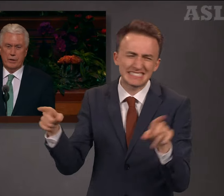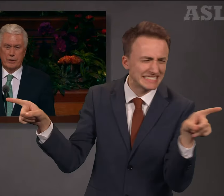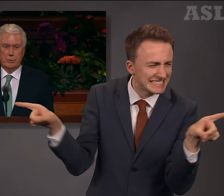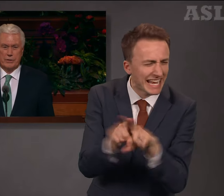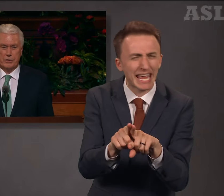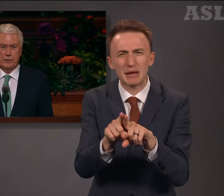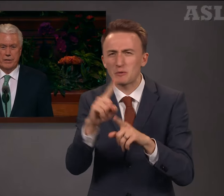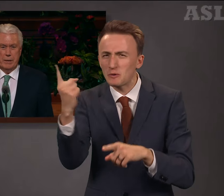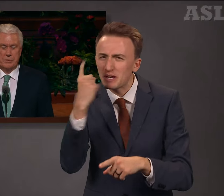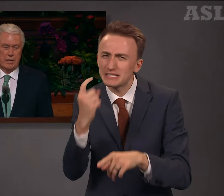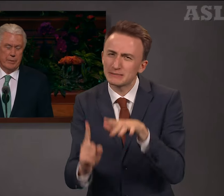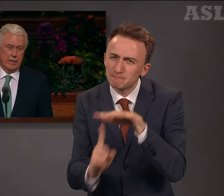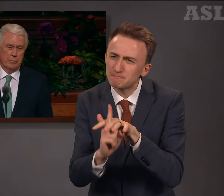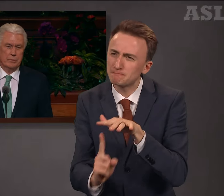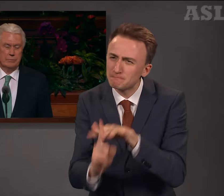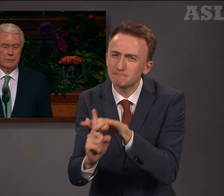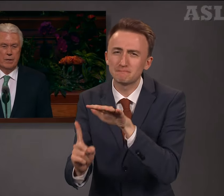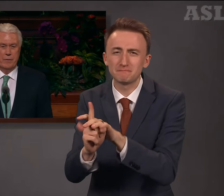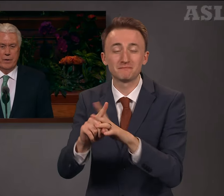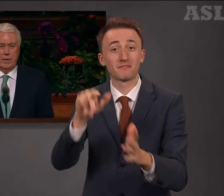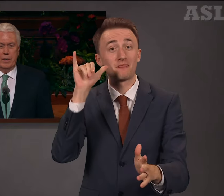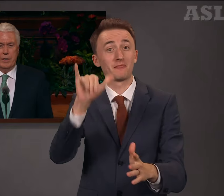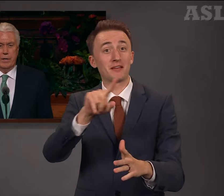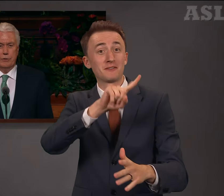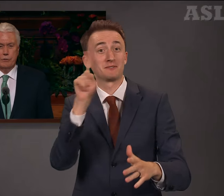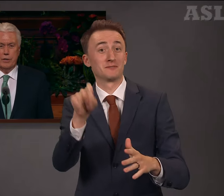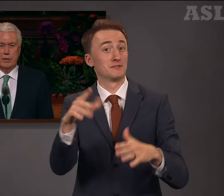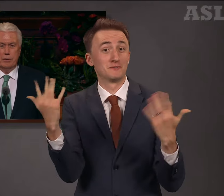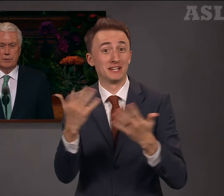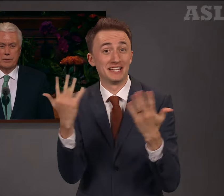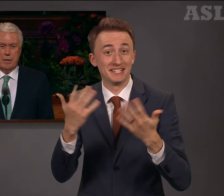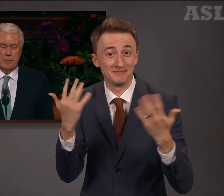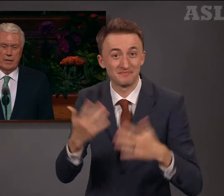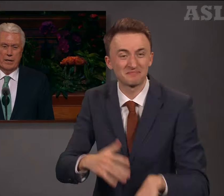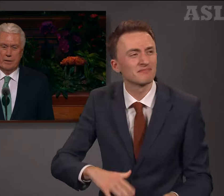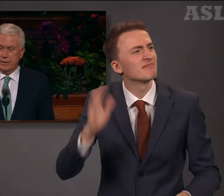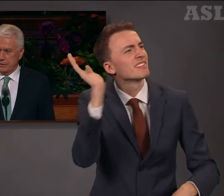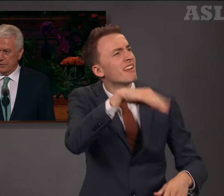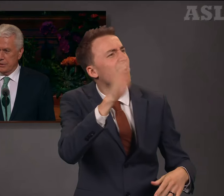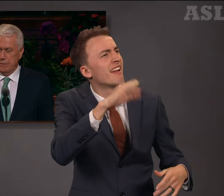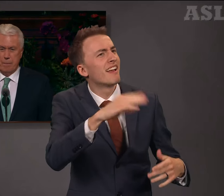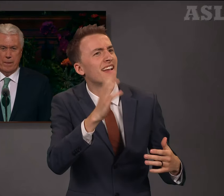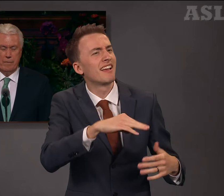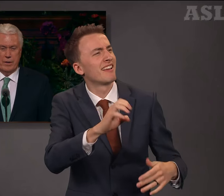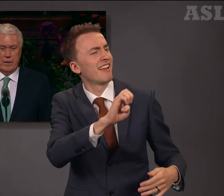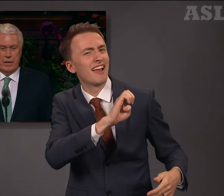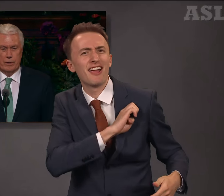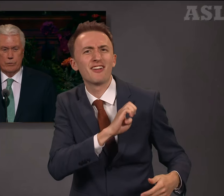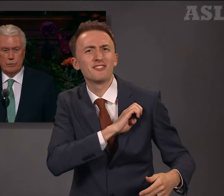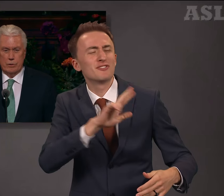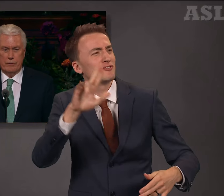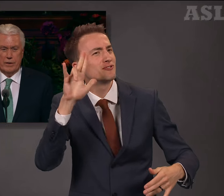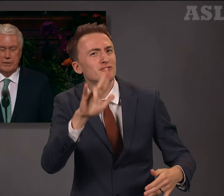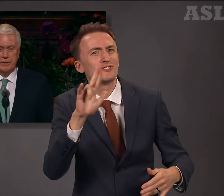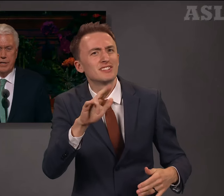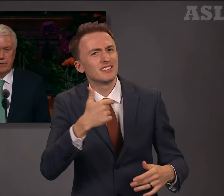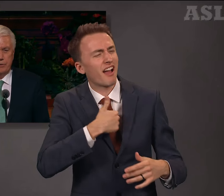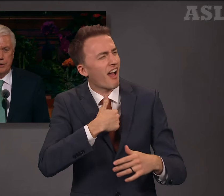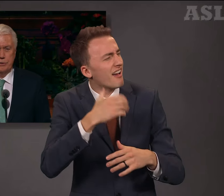question keeps coming up. It usually goes something like this. Elder Uchtdorf, I listened carefully to